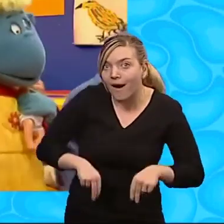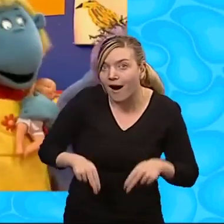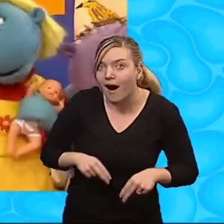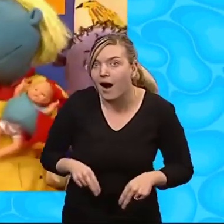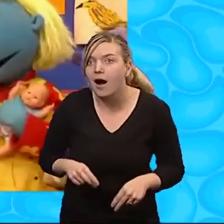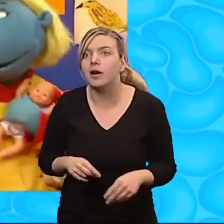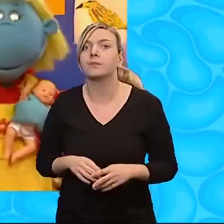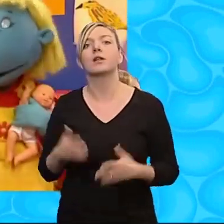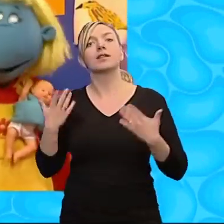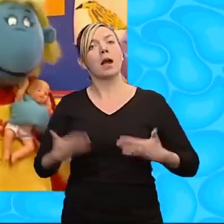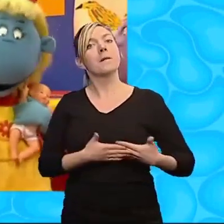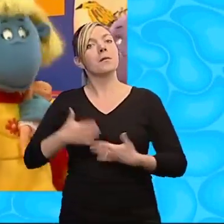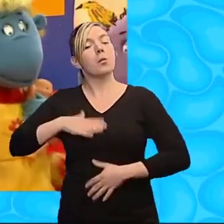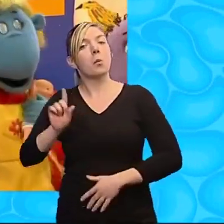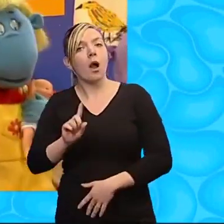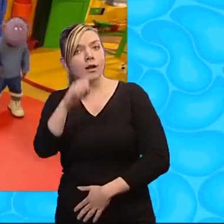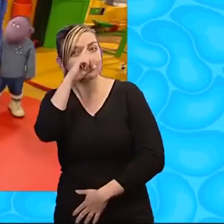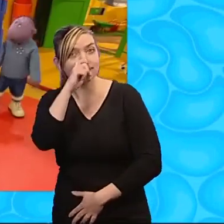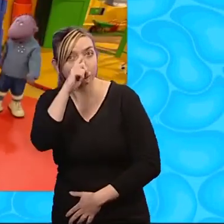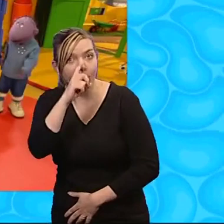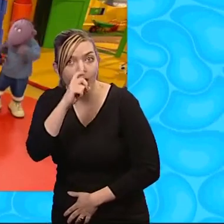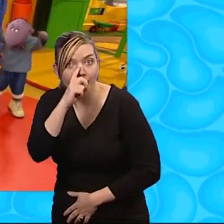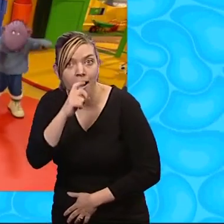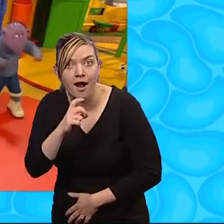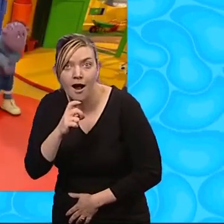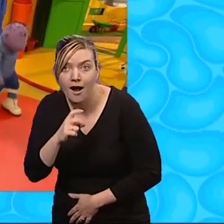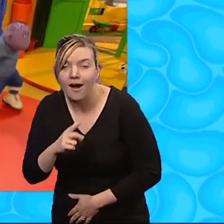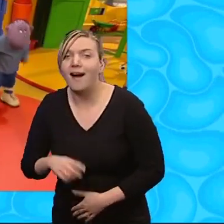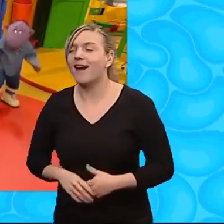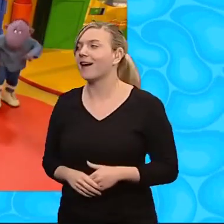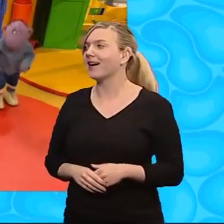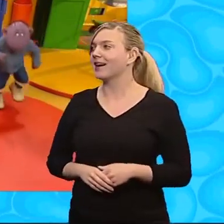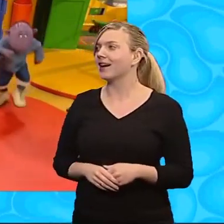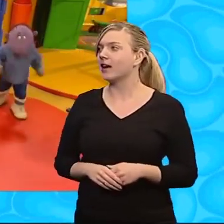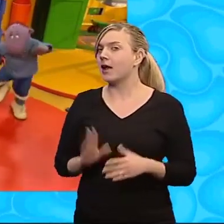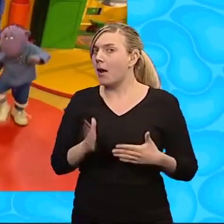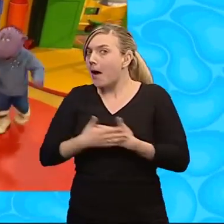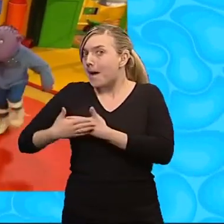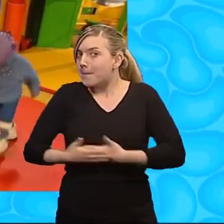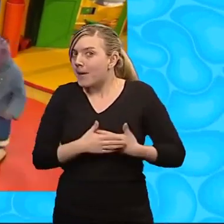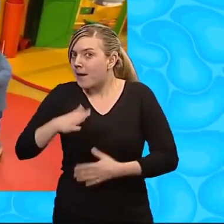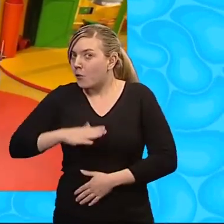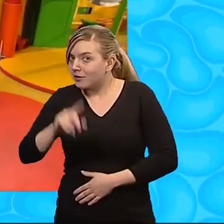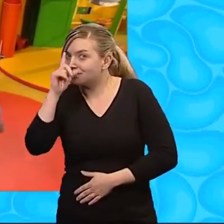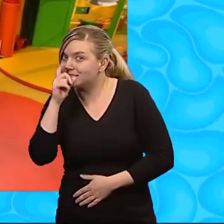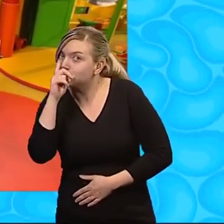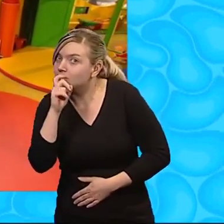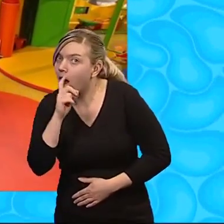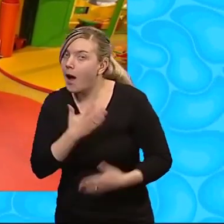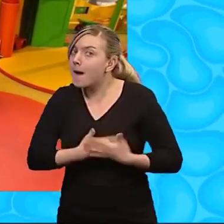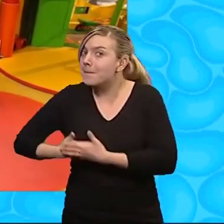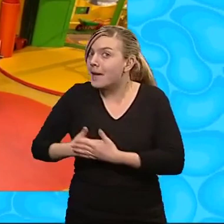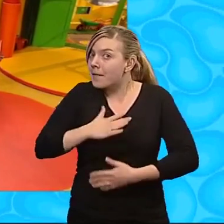Now the baby wants a sister. A sister. Noah. The baby wants a sister. A